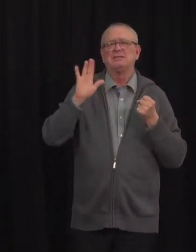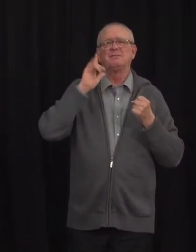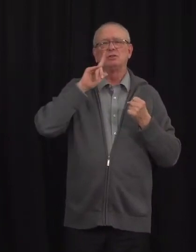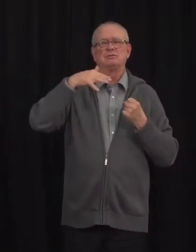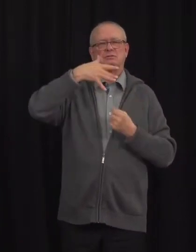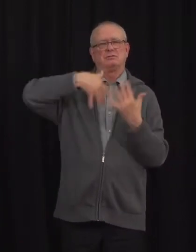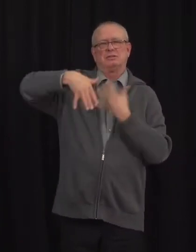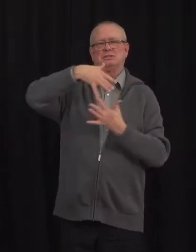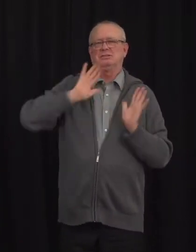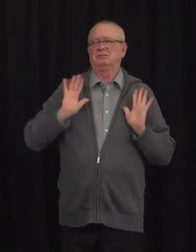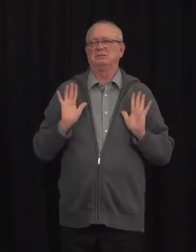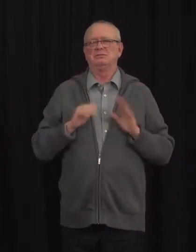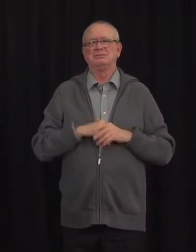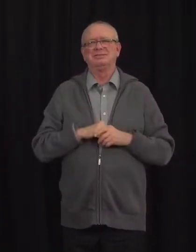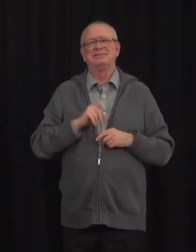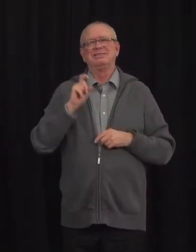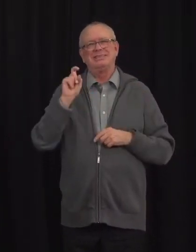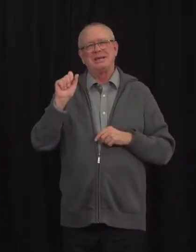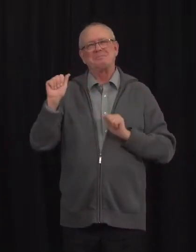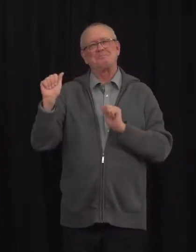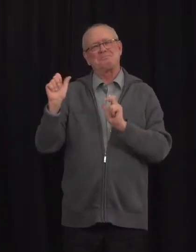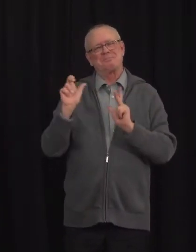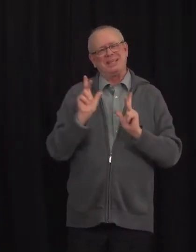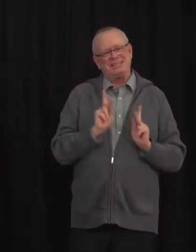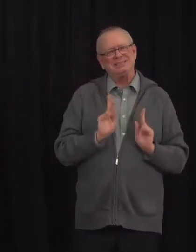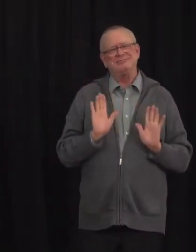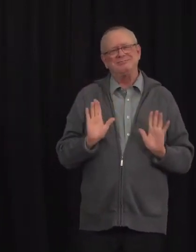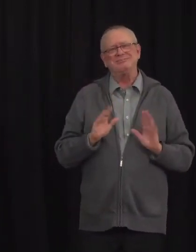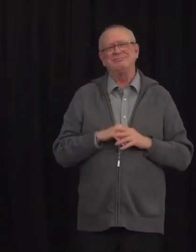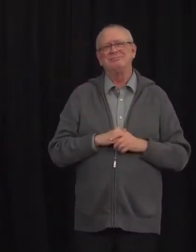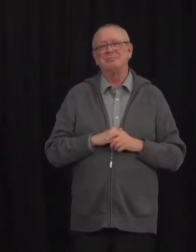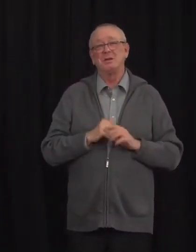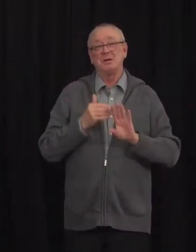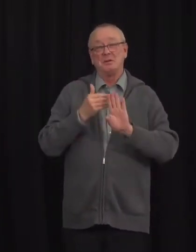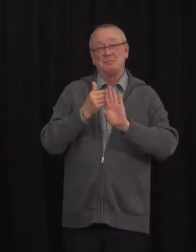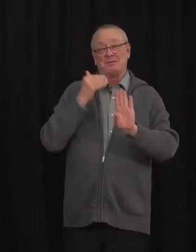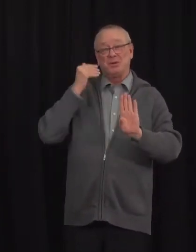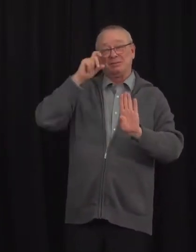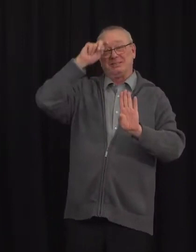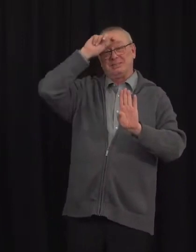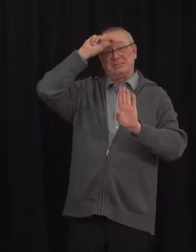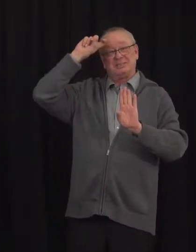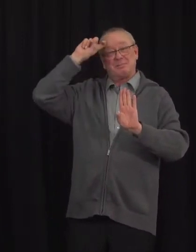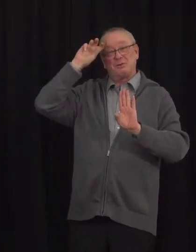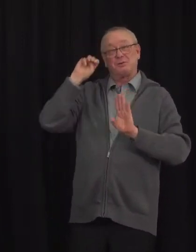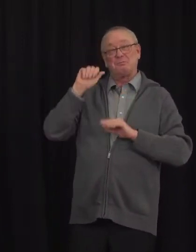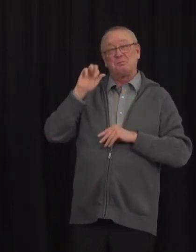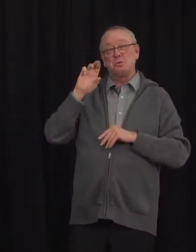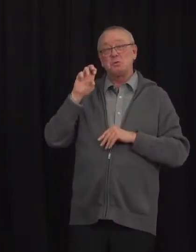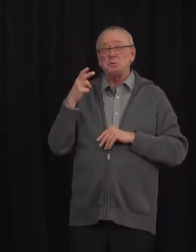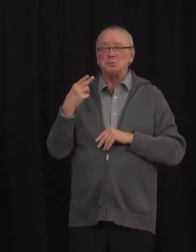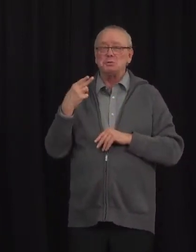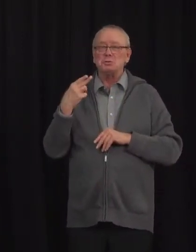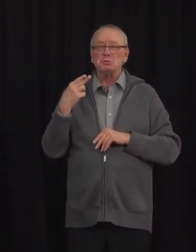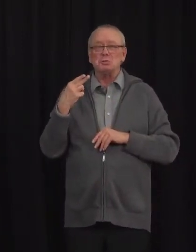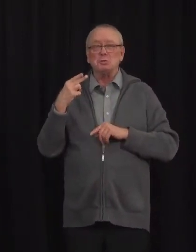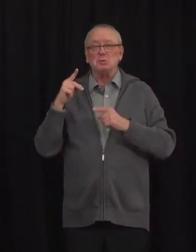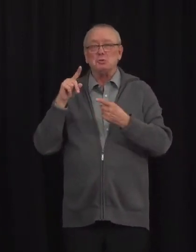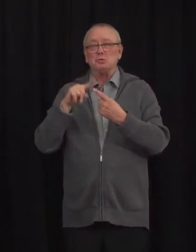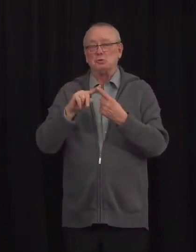We need to get back to that, which is where we were through most of March through October.